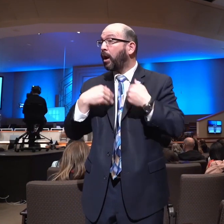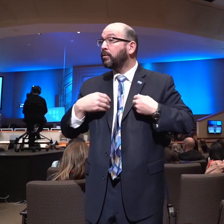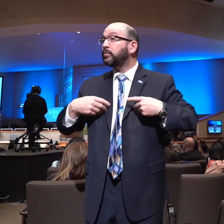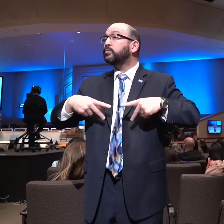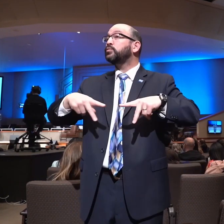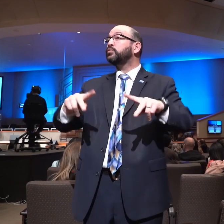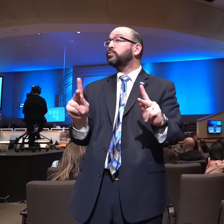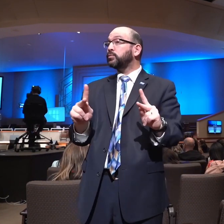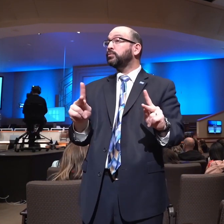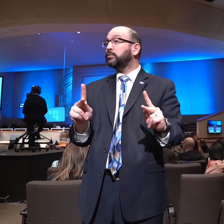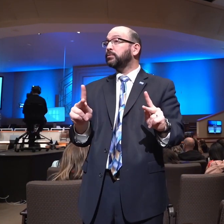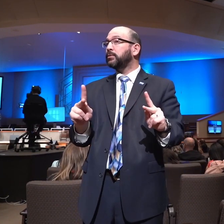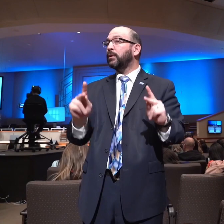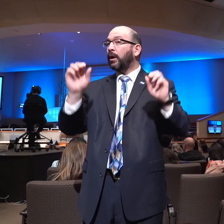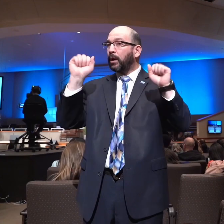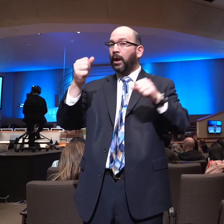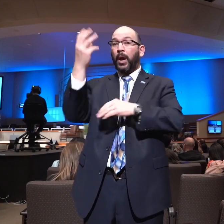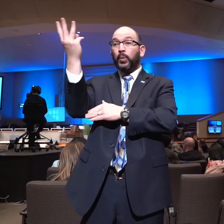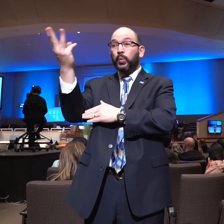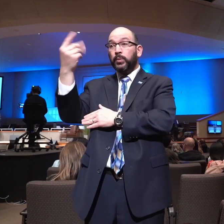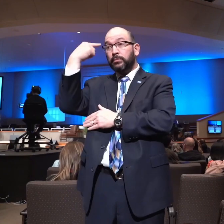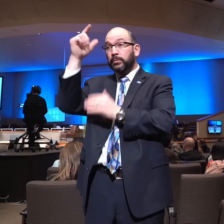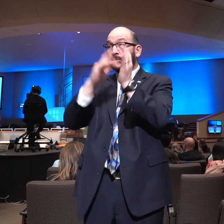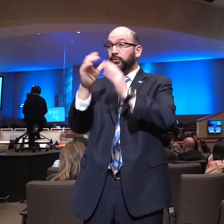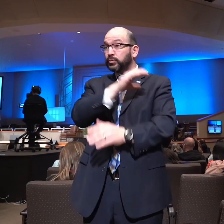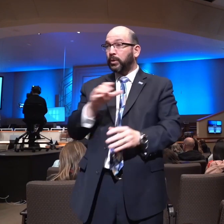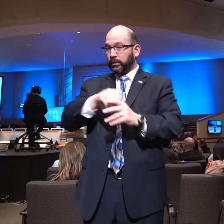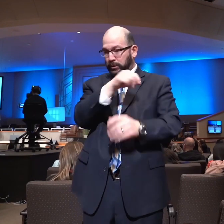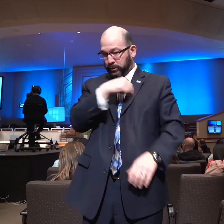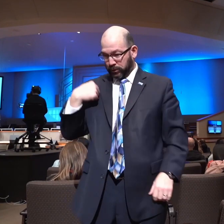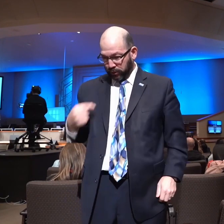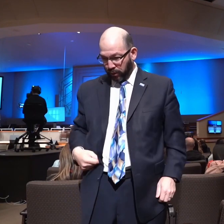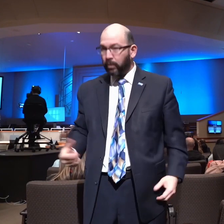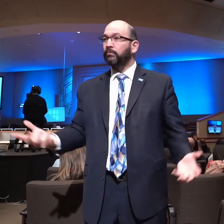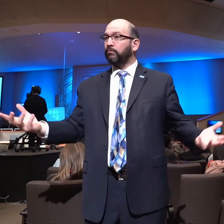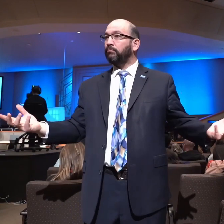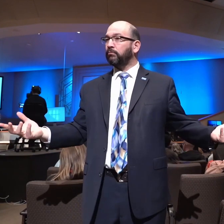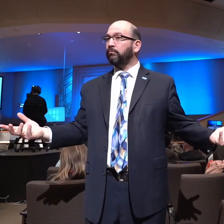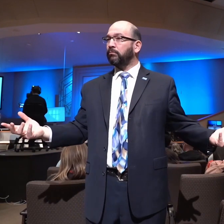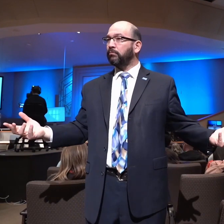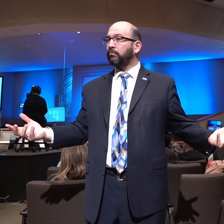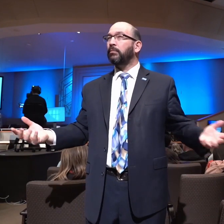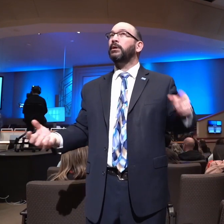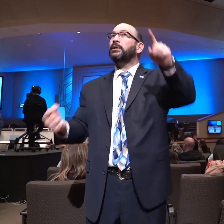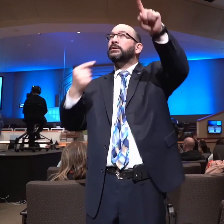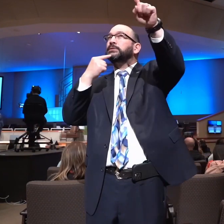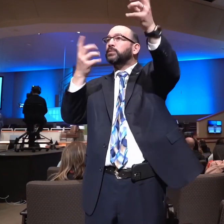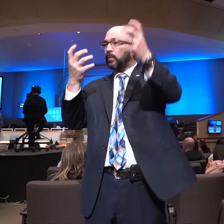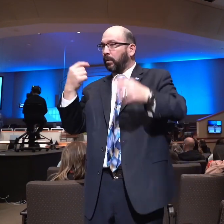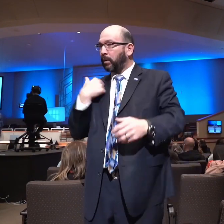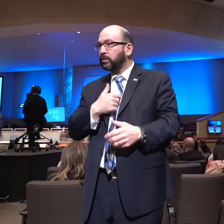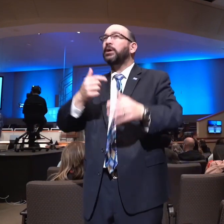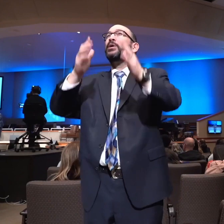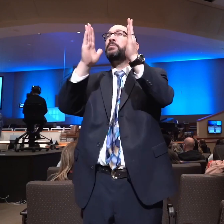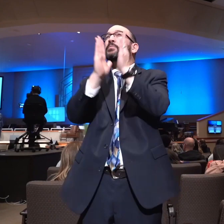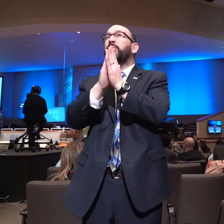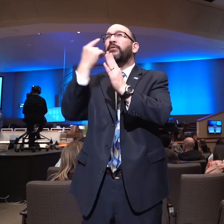places so that they can witness for the Lord Jesus Christ? And God says, I want you to pray so that you can live peaceably. Why?